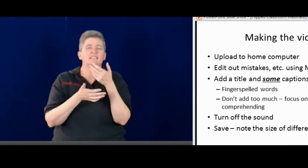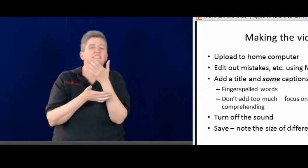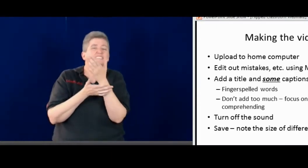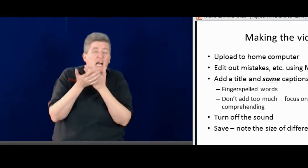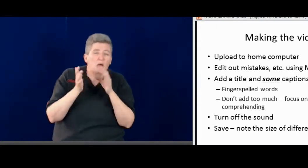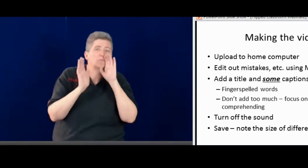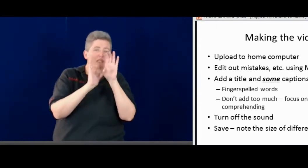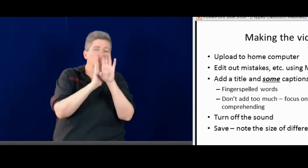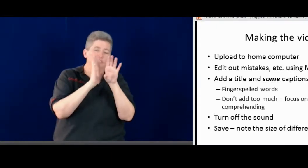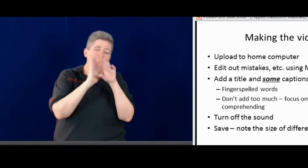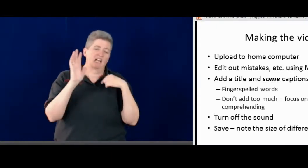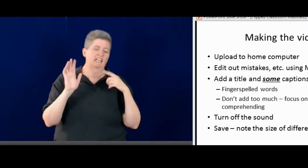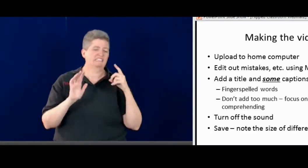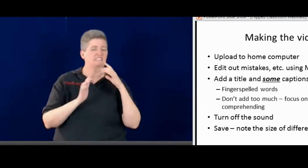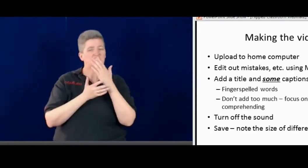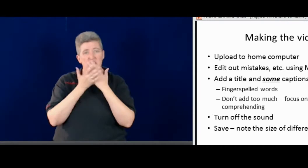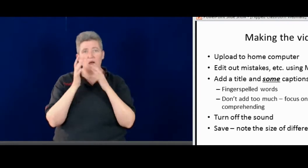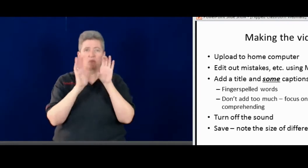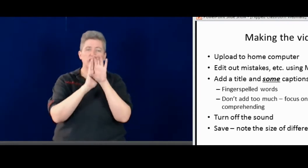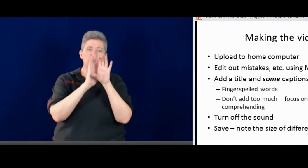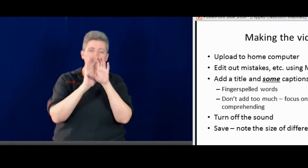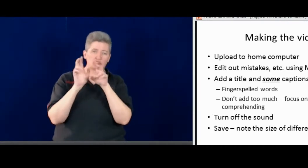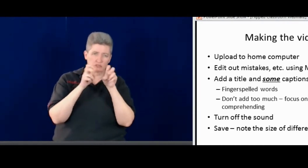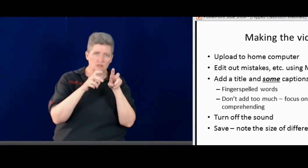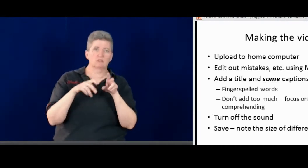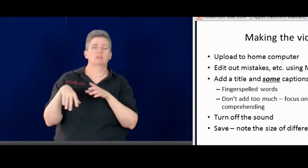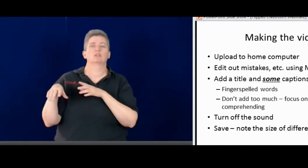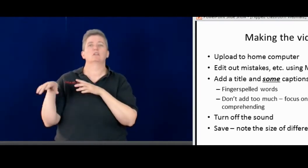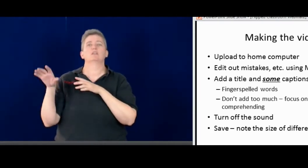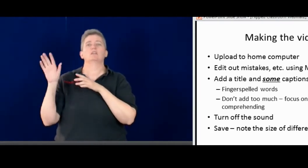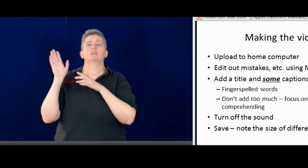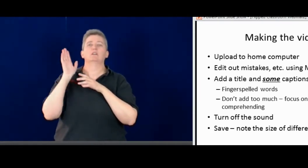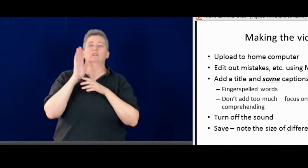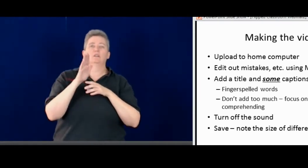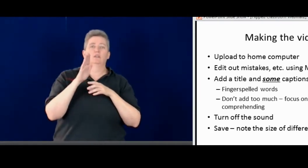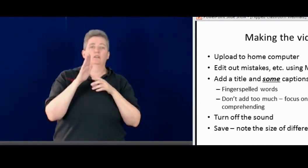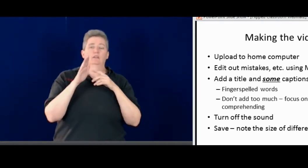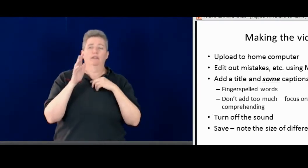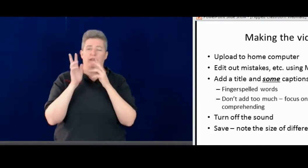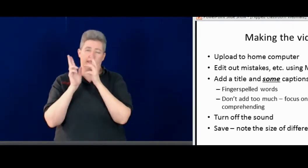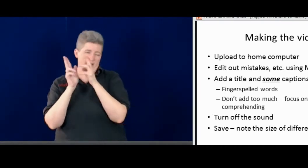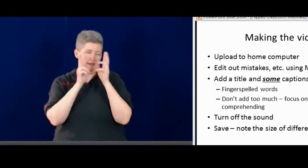And then I can upload the video and then I can add some pictures.